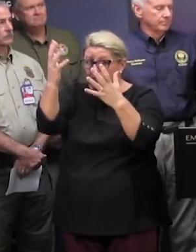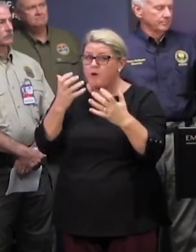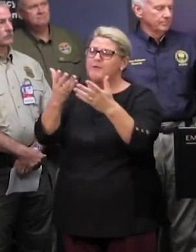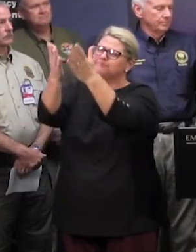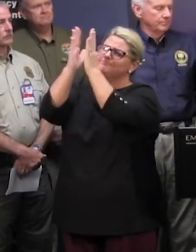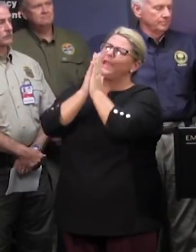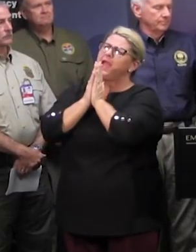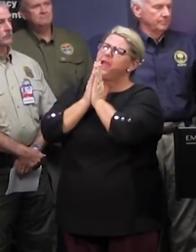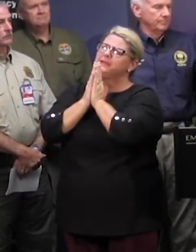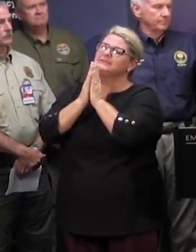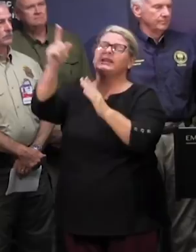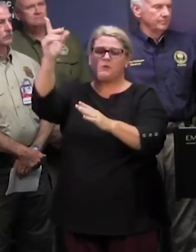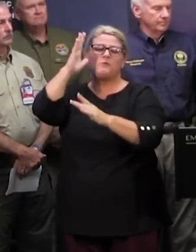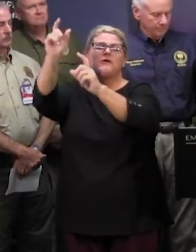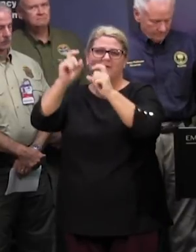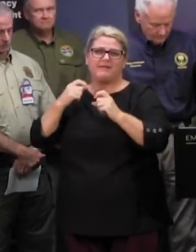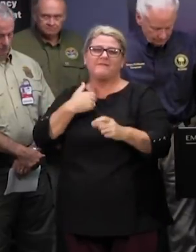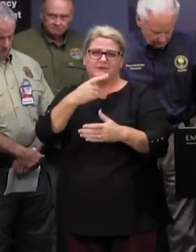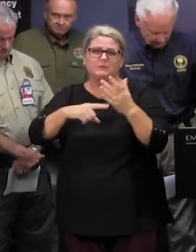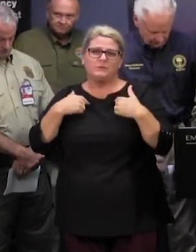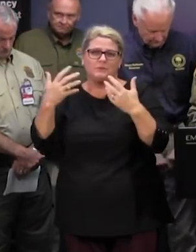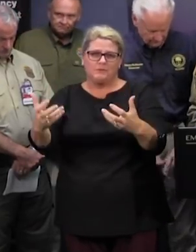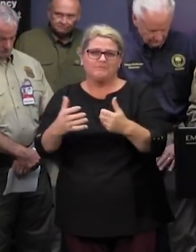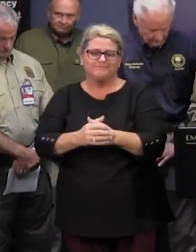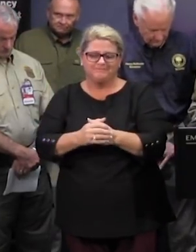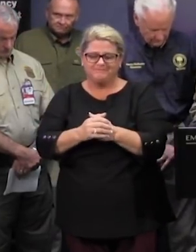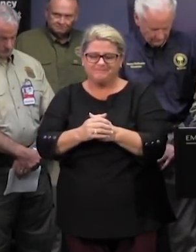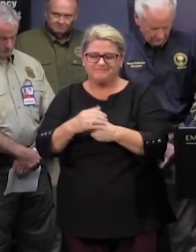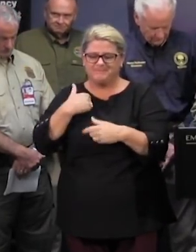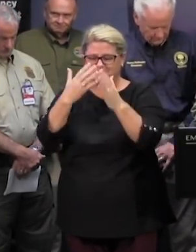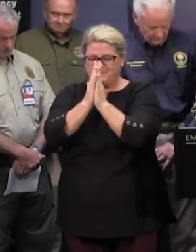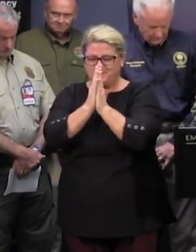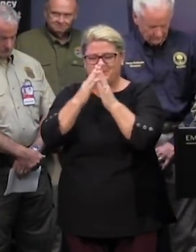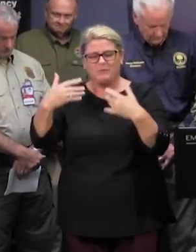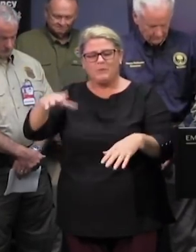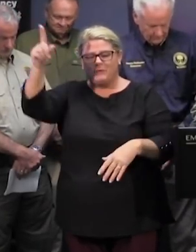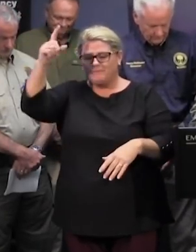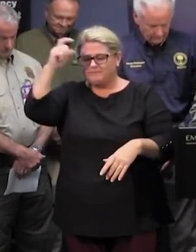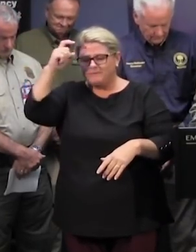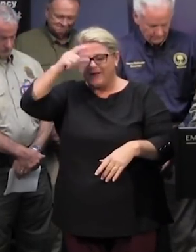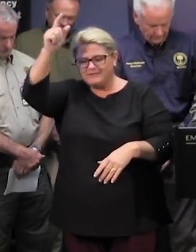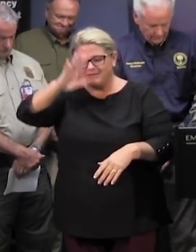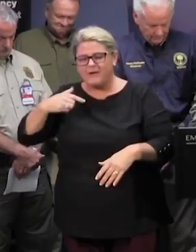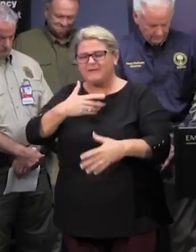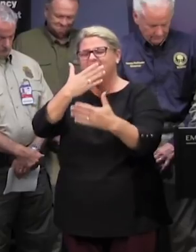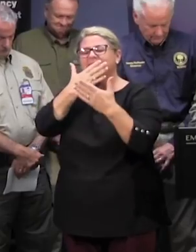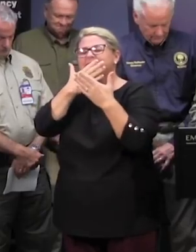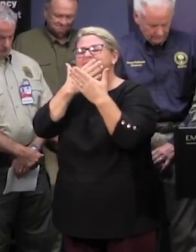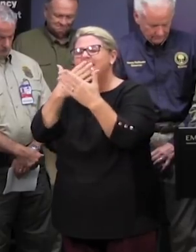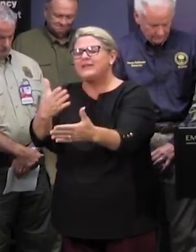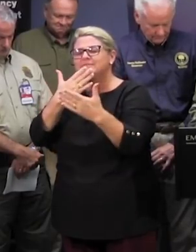petitions that we desire of him let us pray almighty and all wise god we thank you so very much